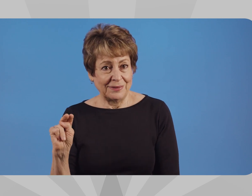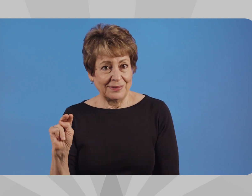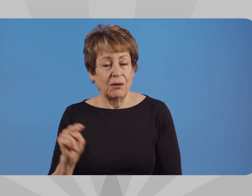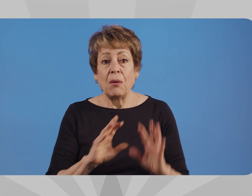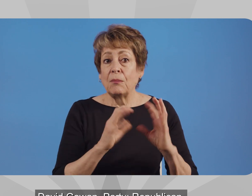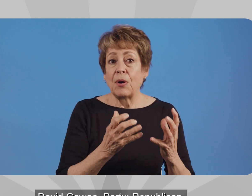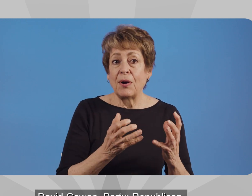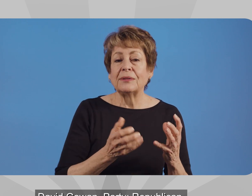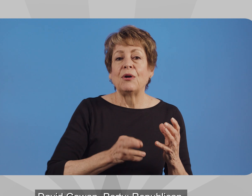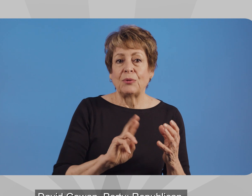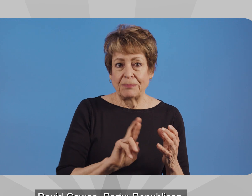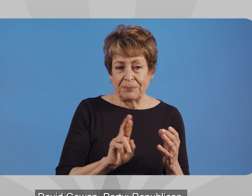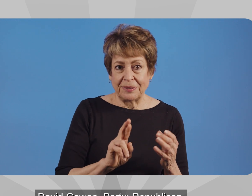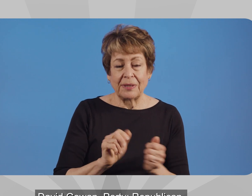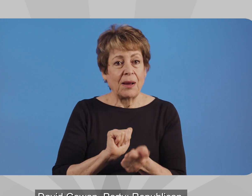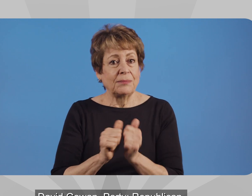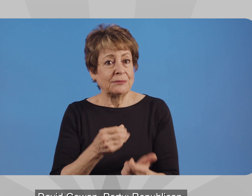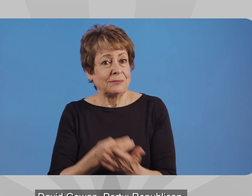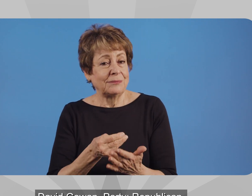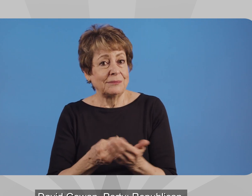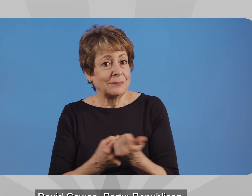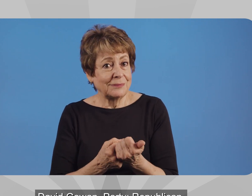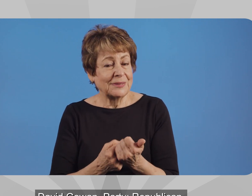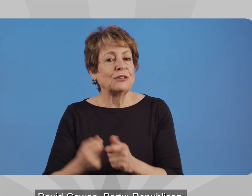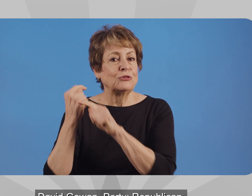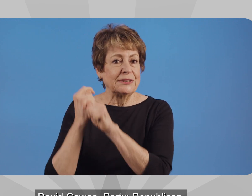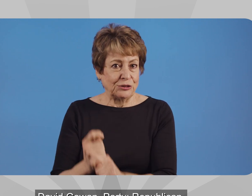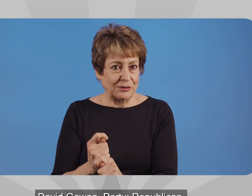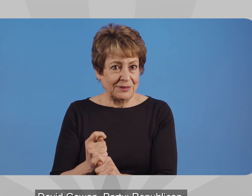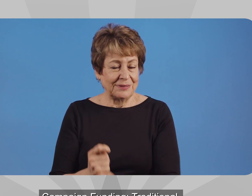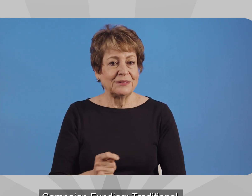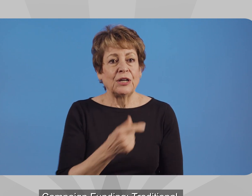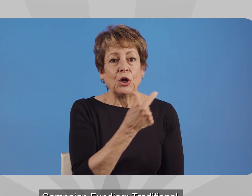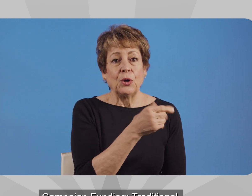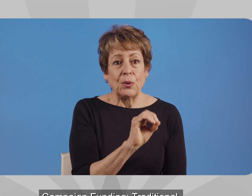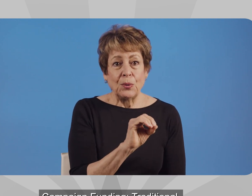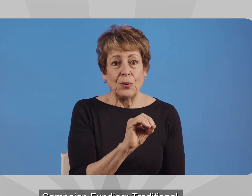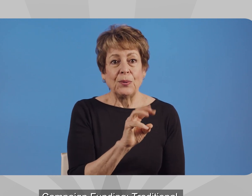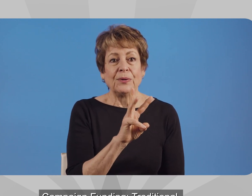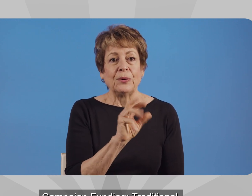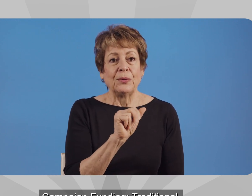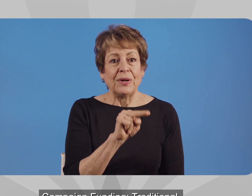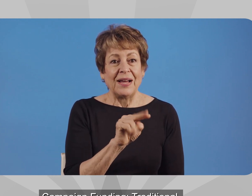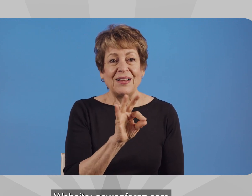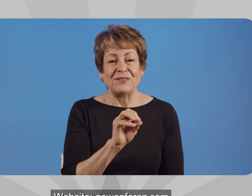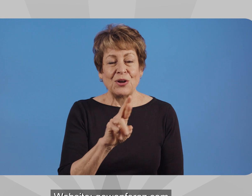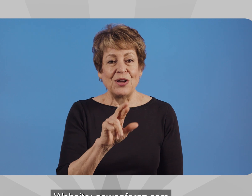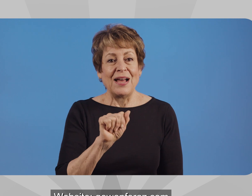David Gowan Party Republican Campaign Funding Traditional